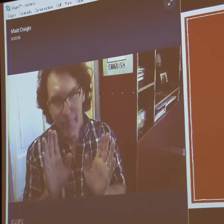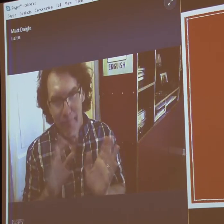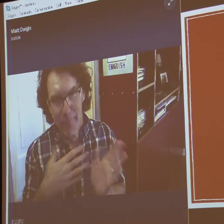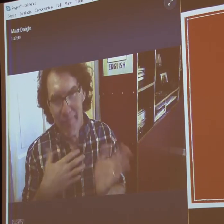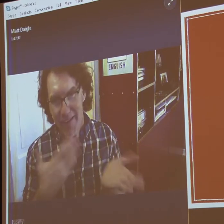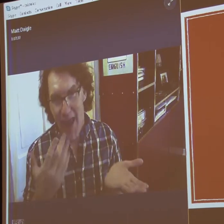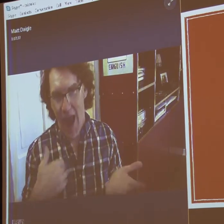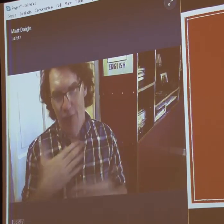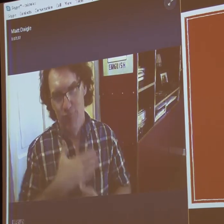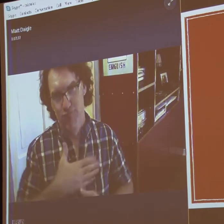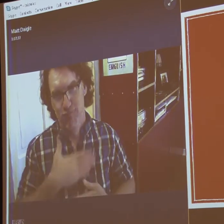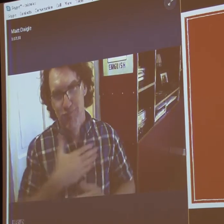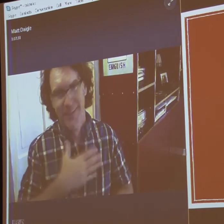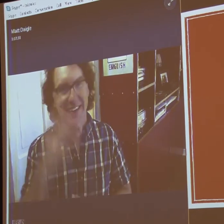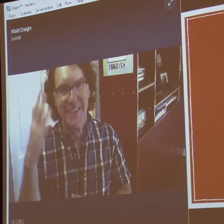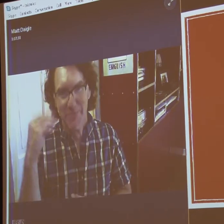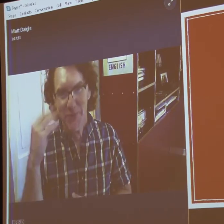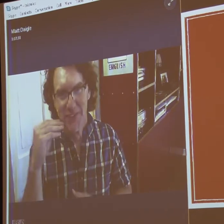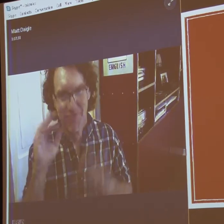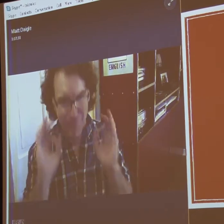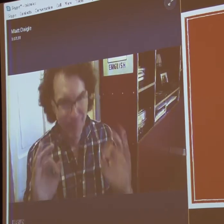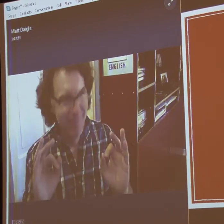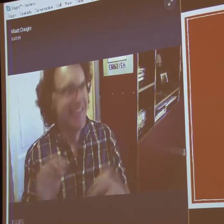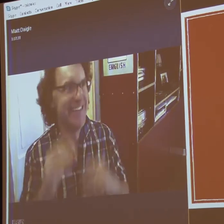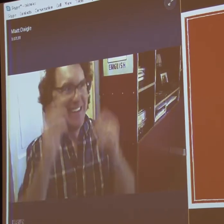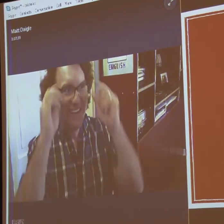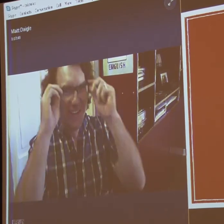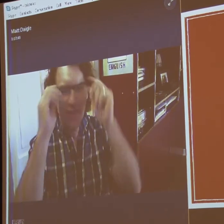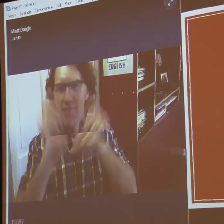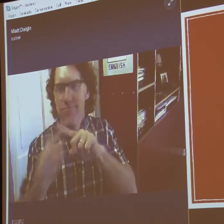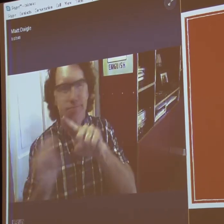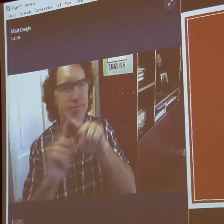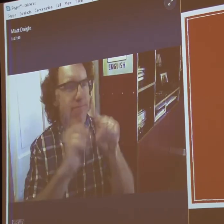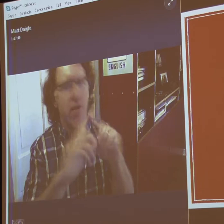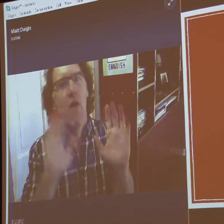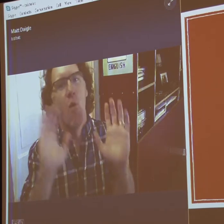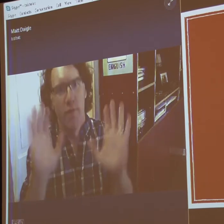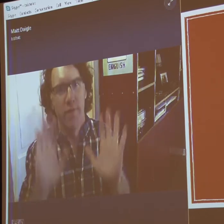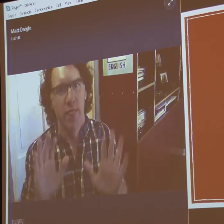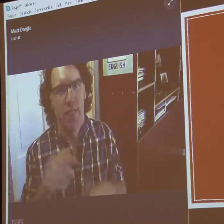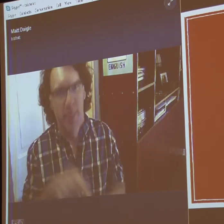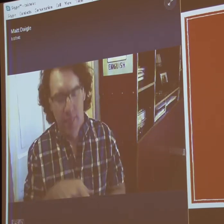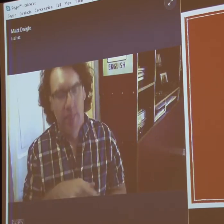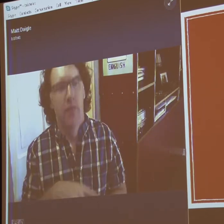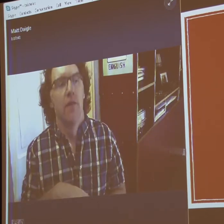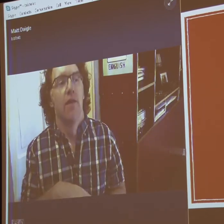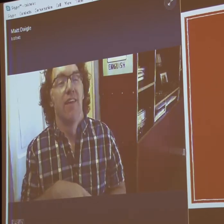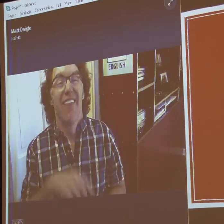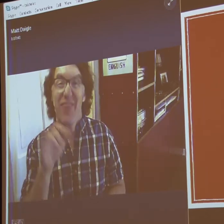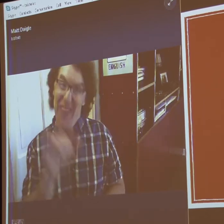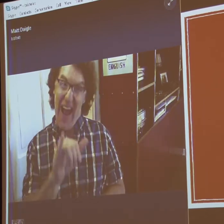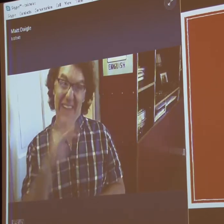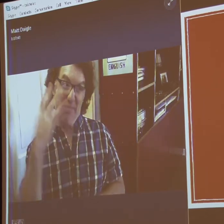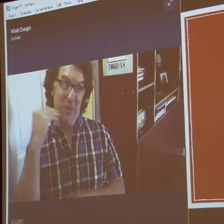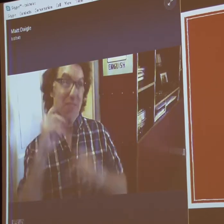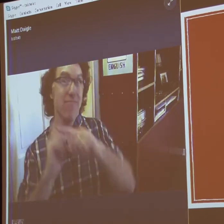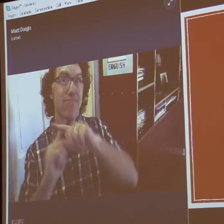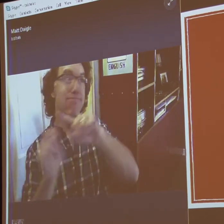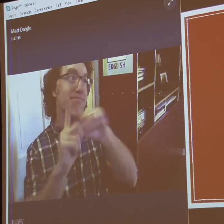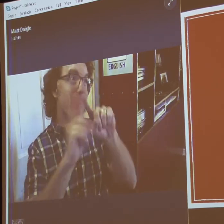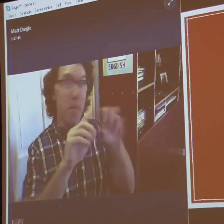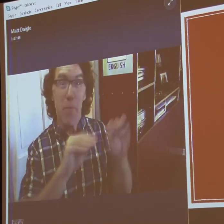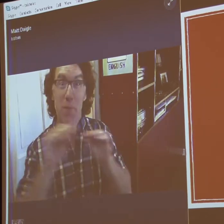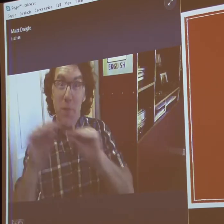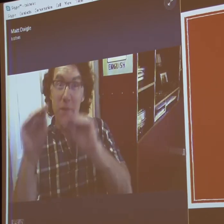call that. I know. But I really enjoyed it, though. I liked moving around. And it was fantastic because